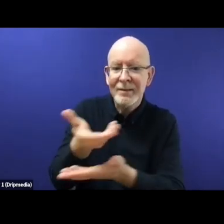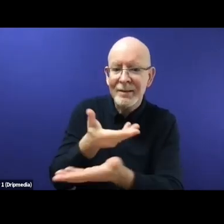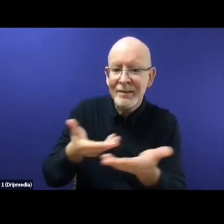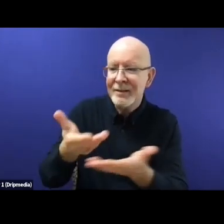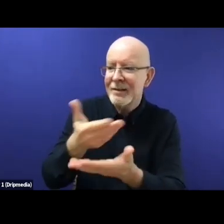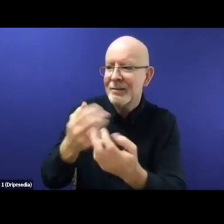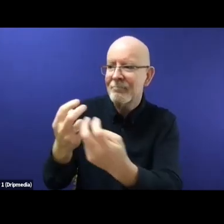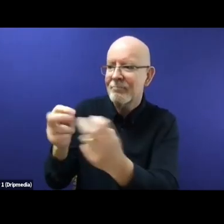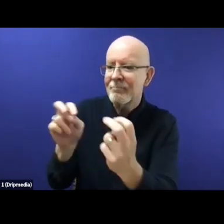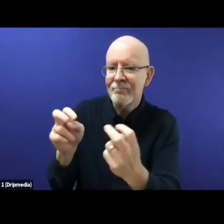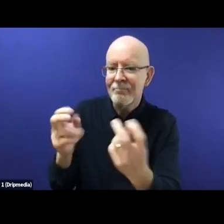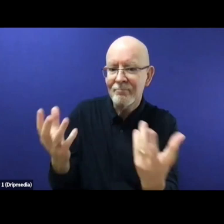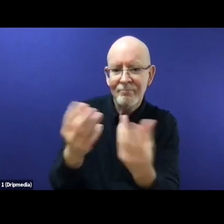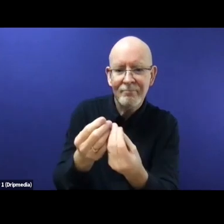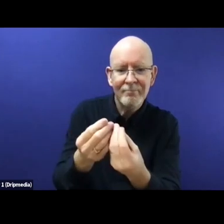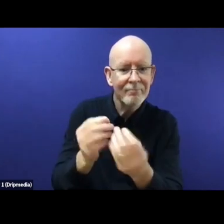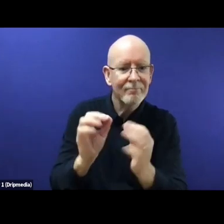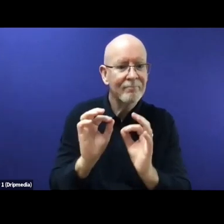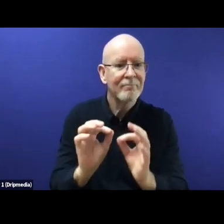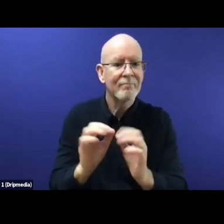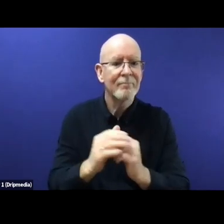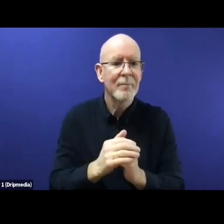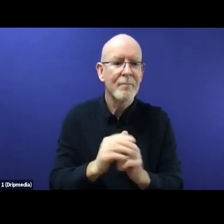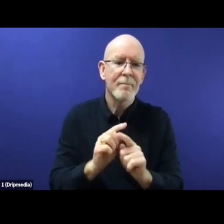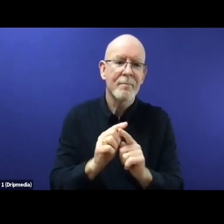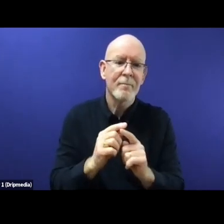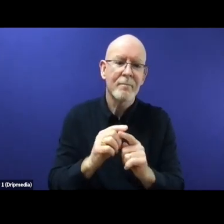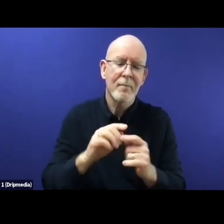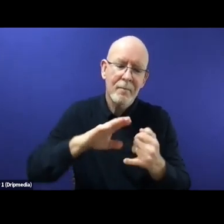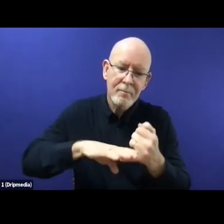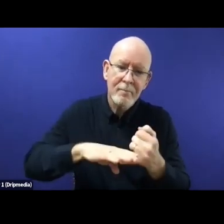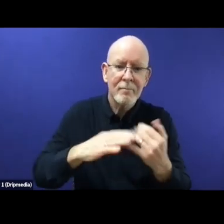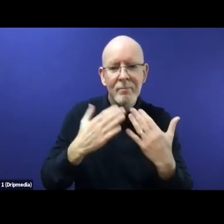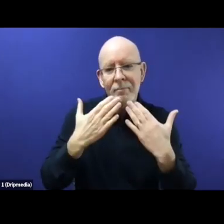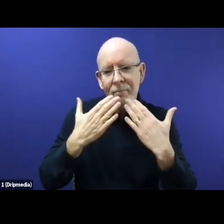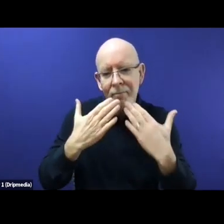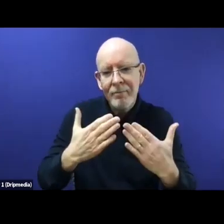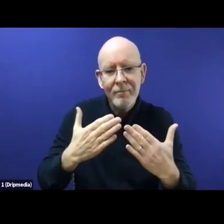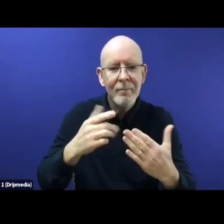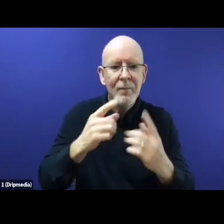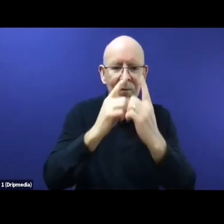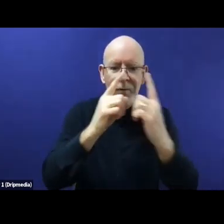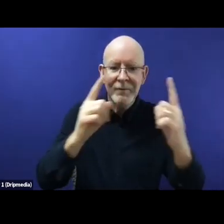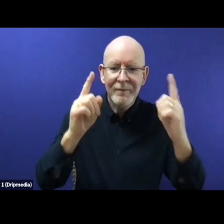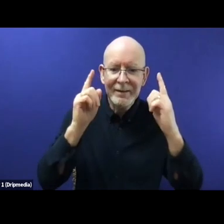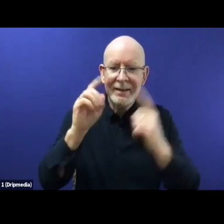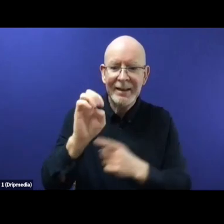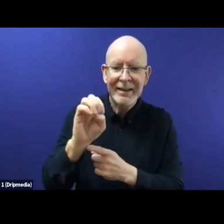Texas for their work in organizing this session. And also to my, uh, colleagues at SEPS, Miriam, Miriam and Soon for their,